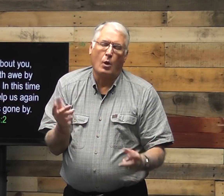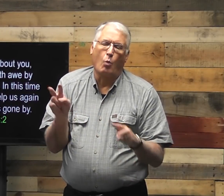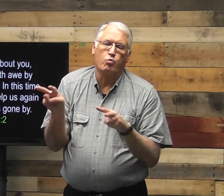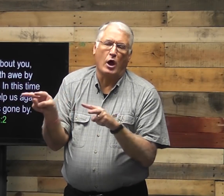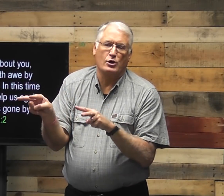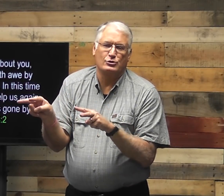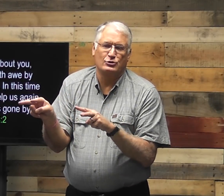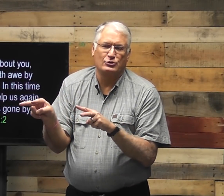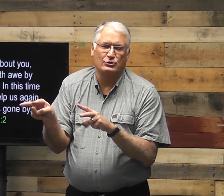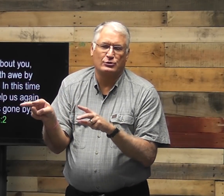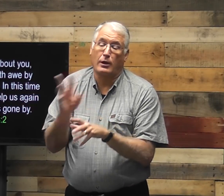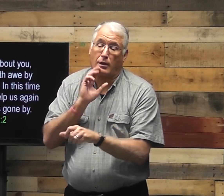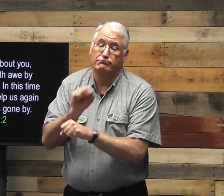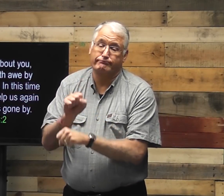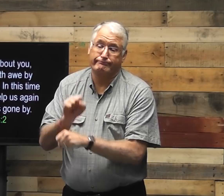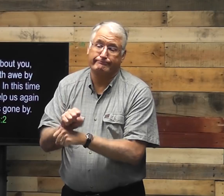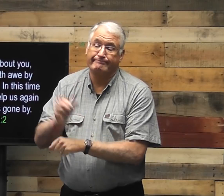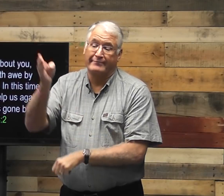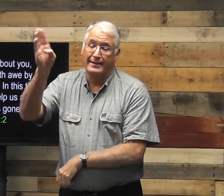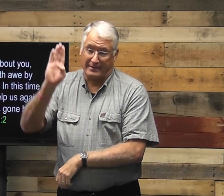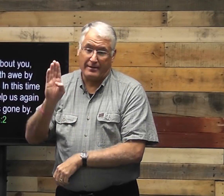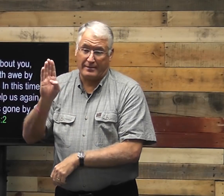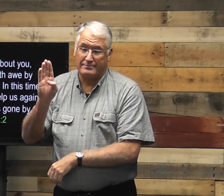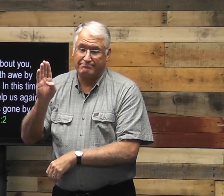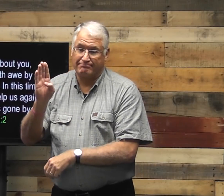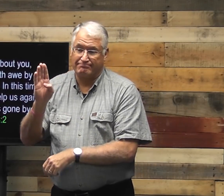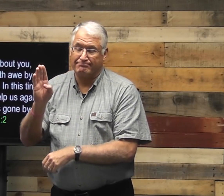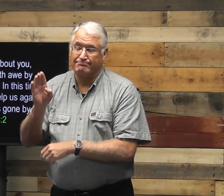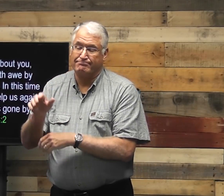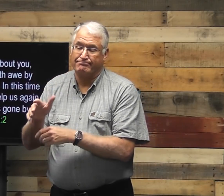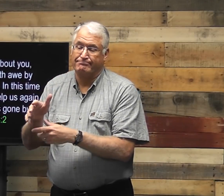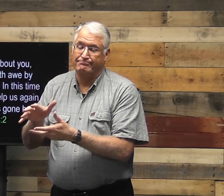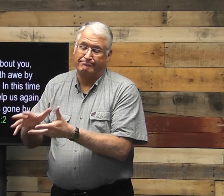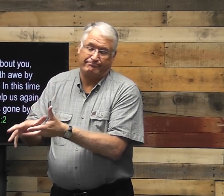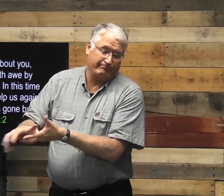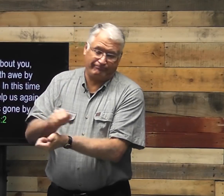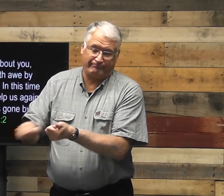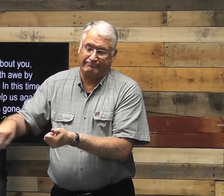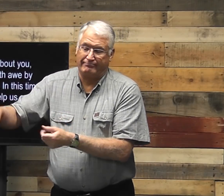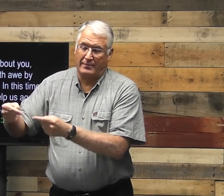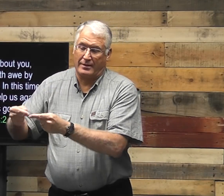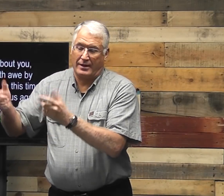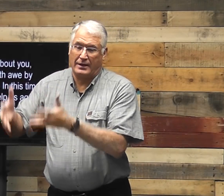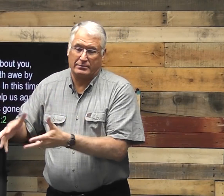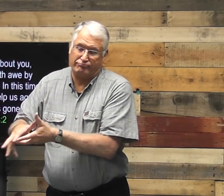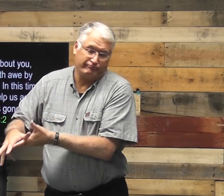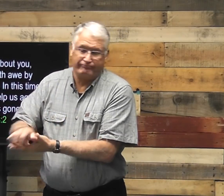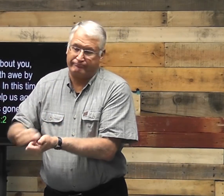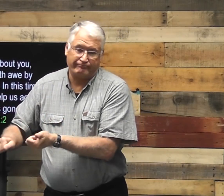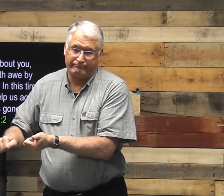wait and watch. And God worked and destroyed the enemies.